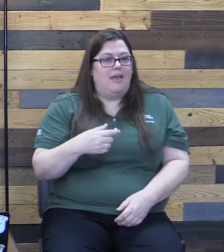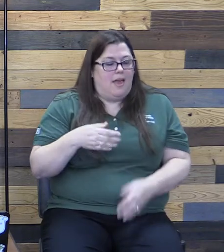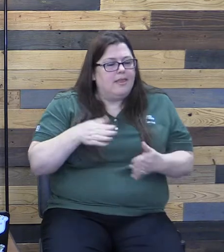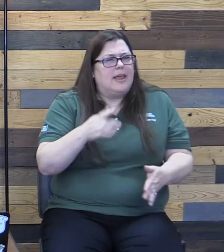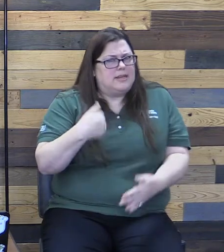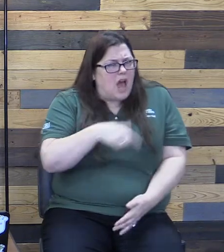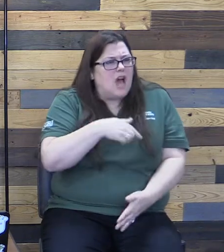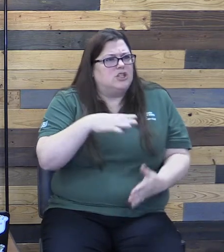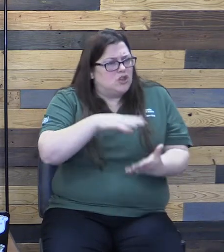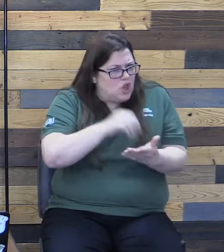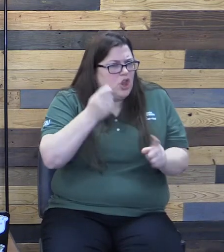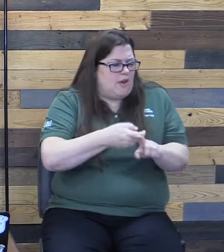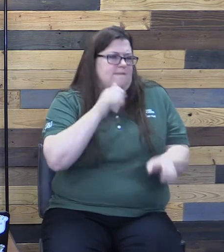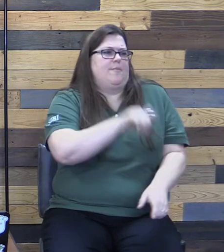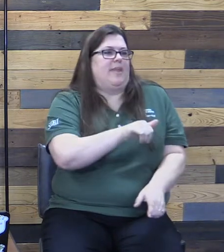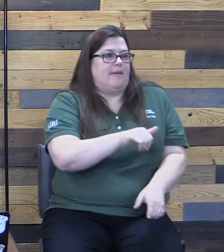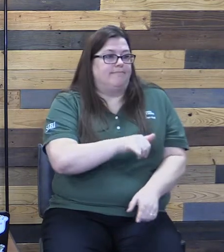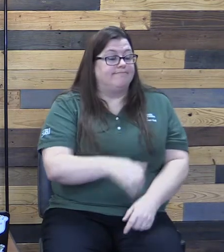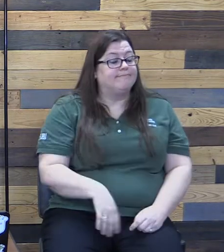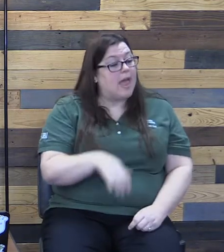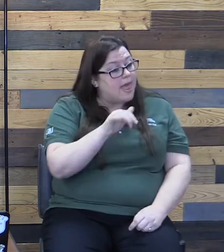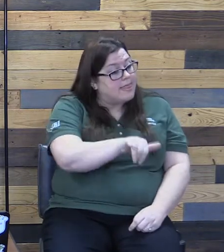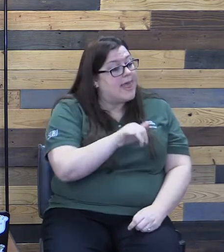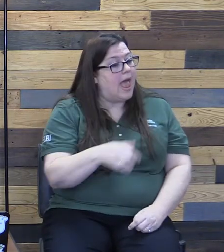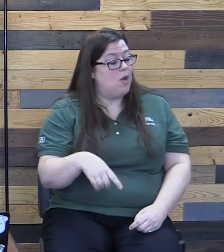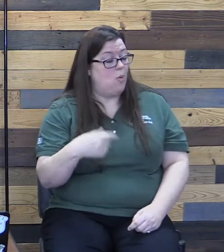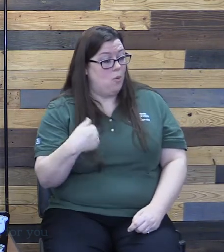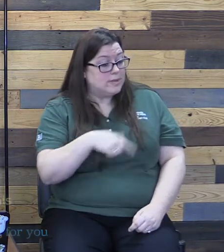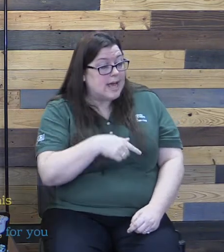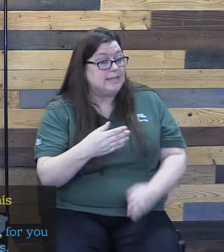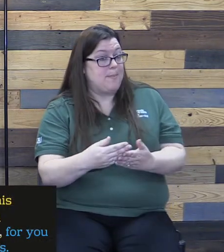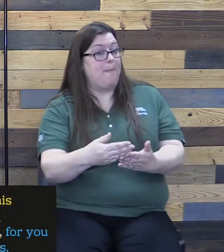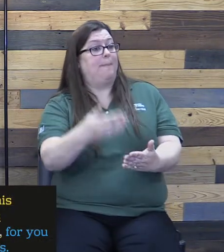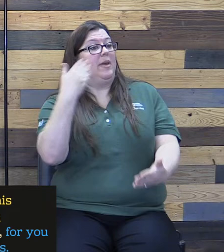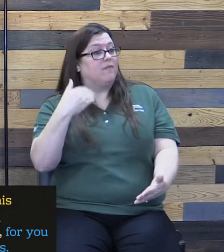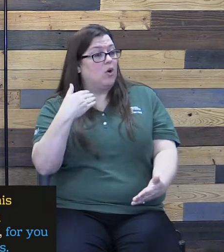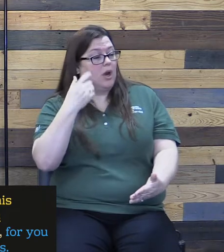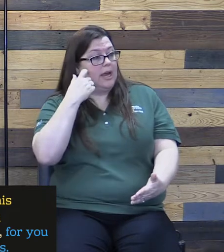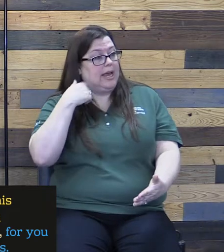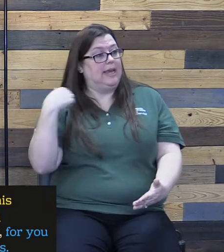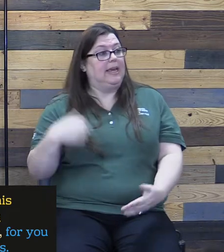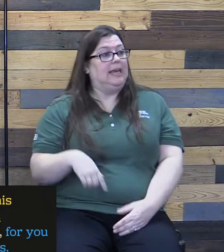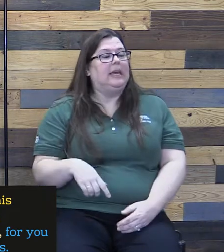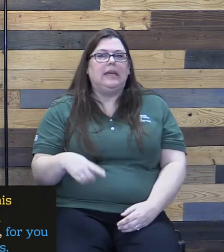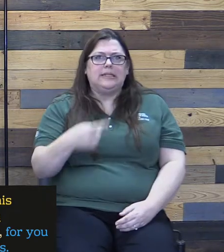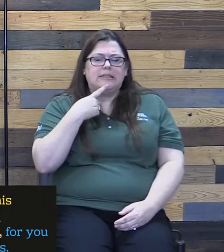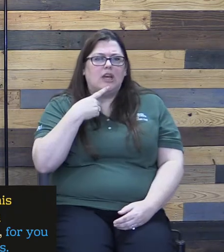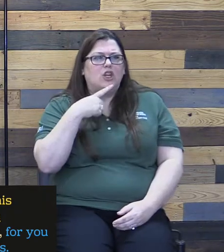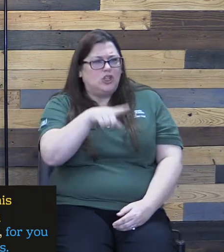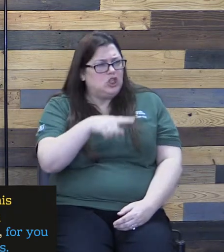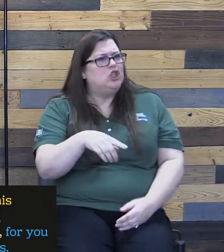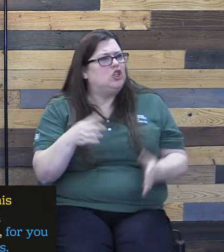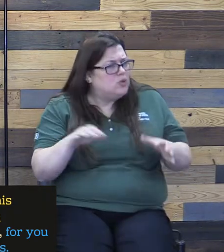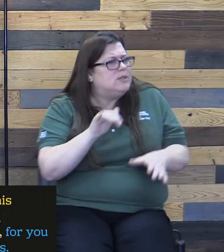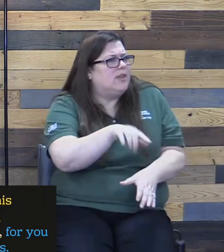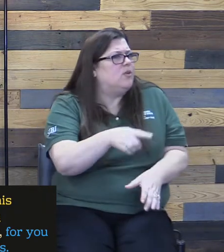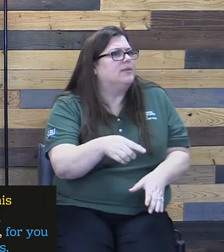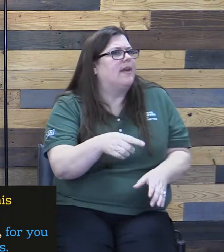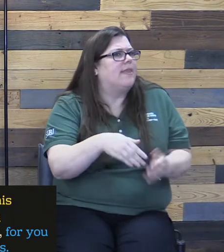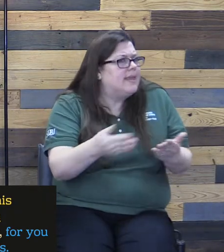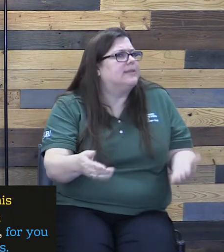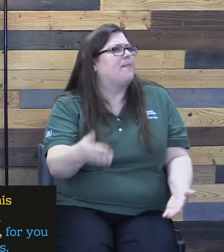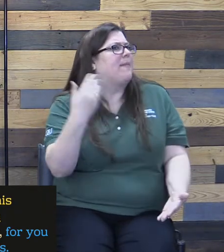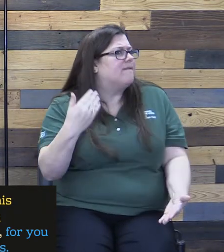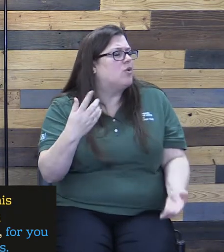The good thing is that this used to be us. It says, used to do those things in verse 7 when your life was still part of this world. But